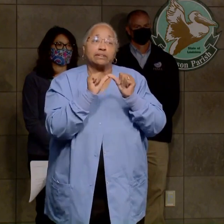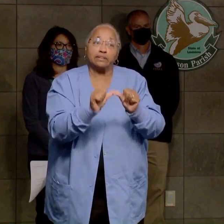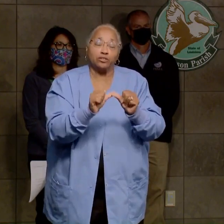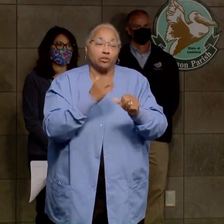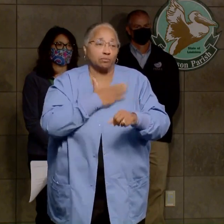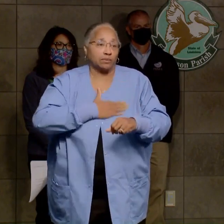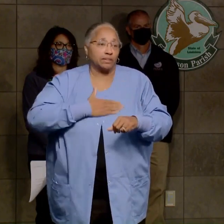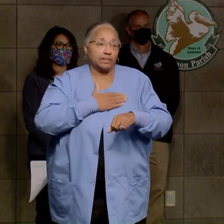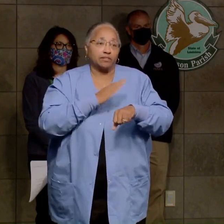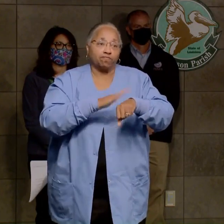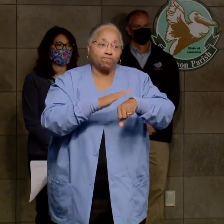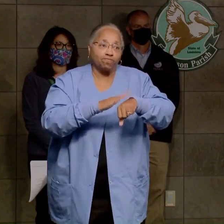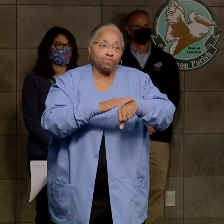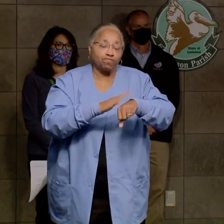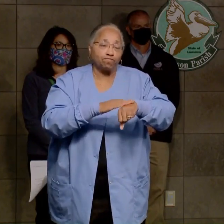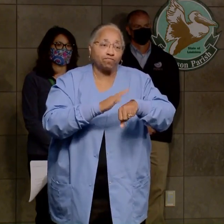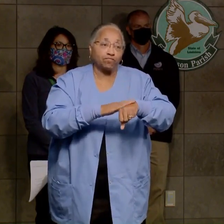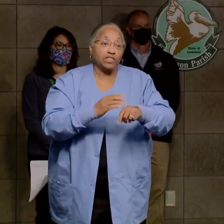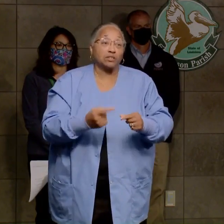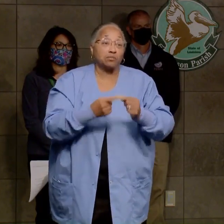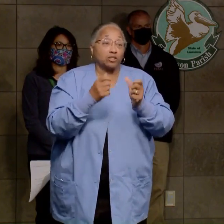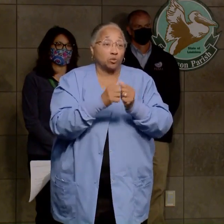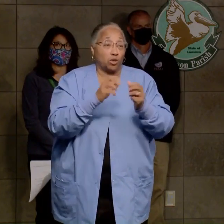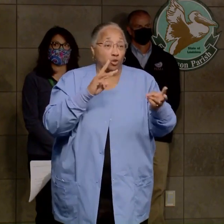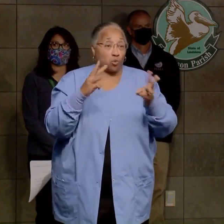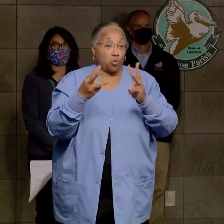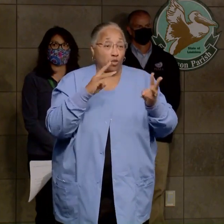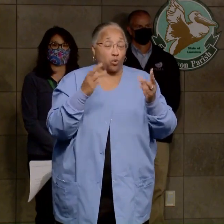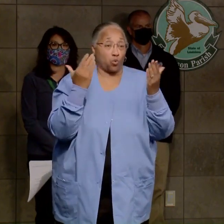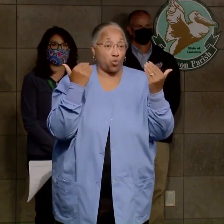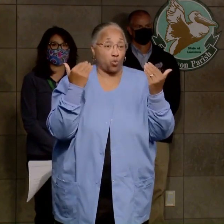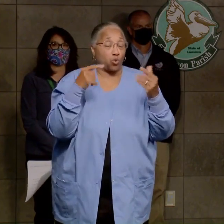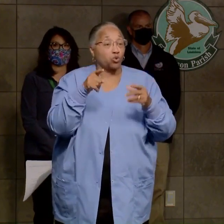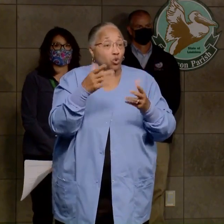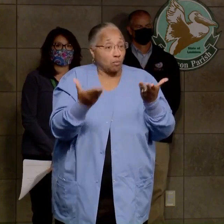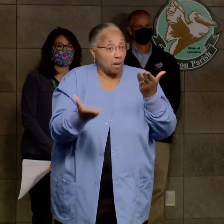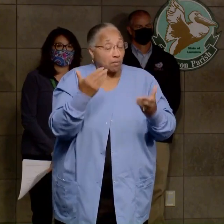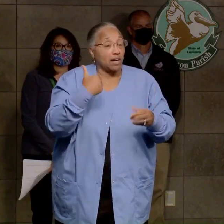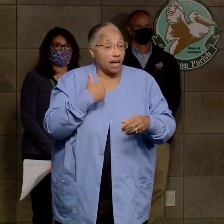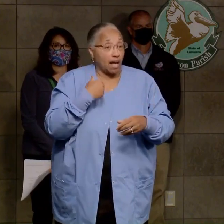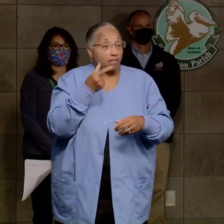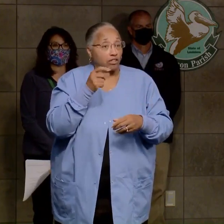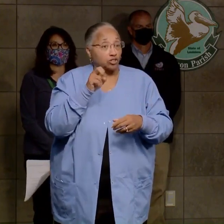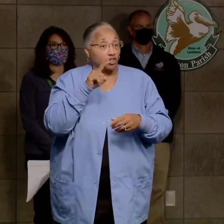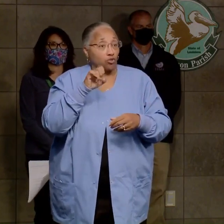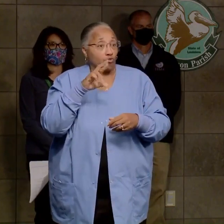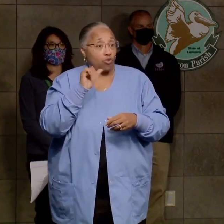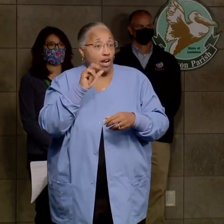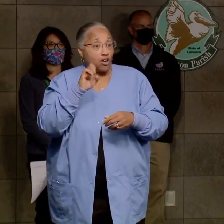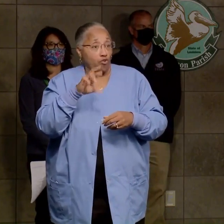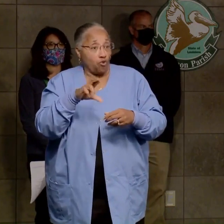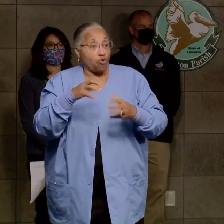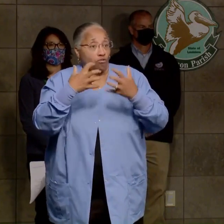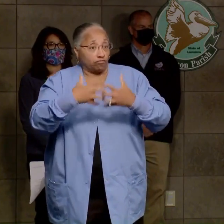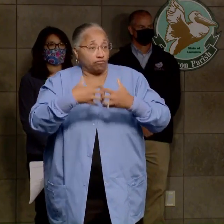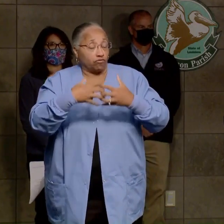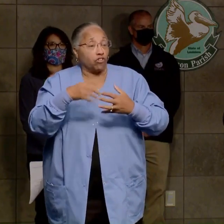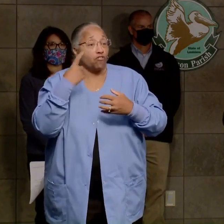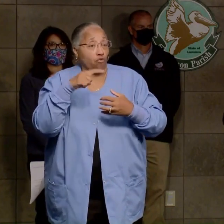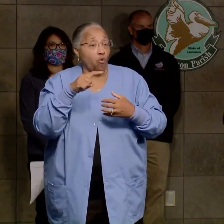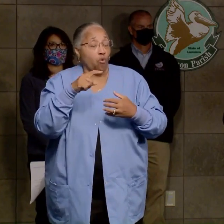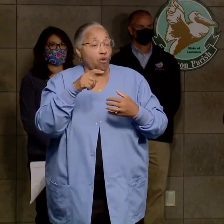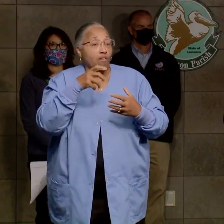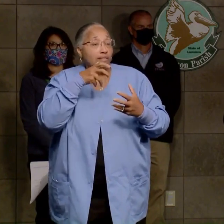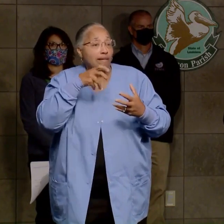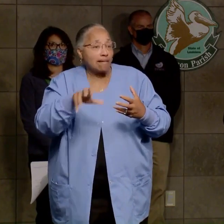especially with this cooler weather. You may run a generator in order to keep a heater going. Keep that heater at least three feet